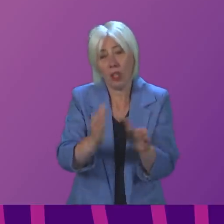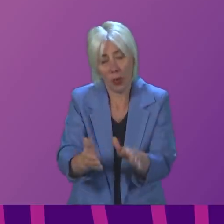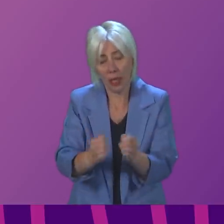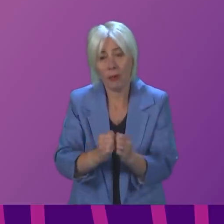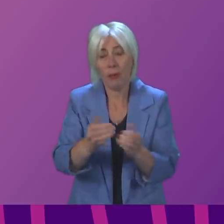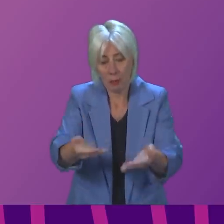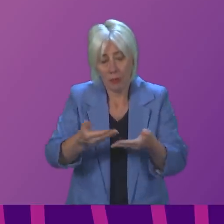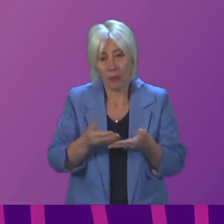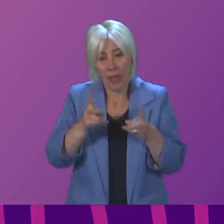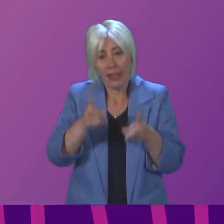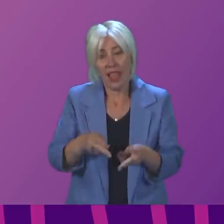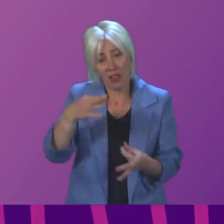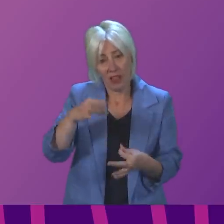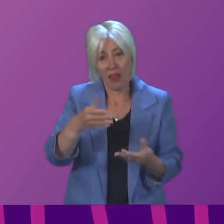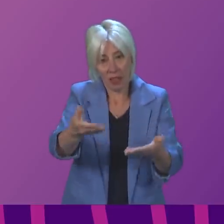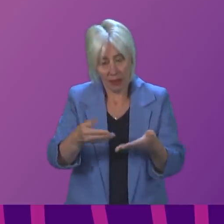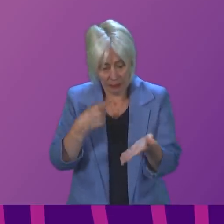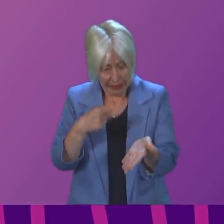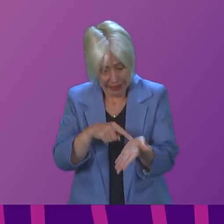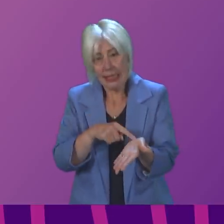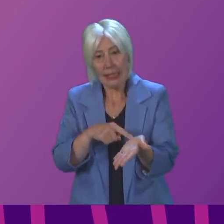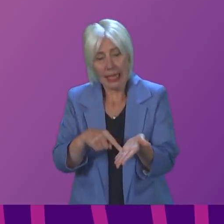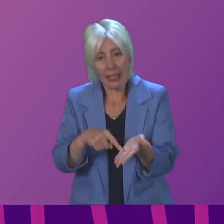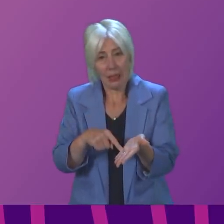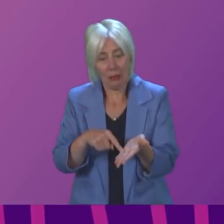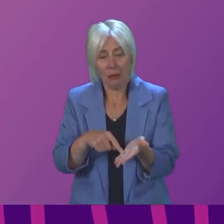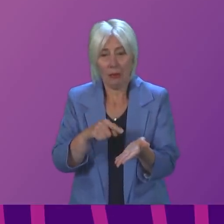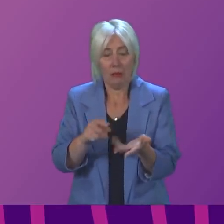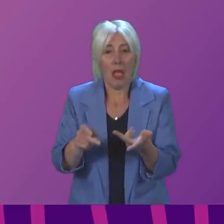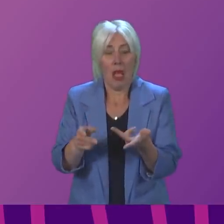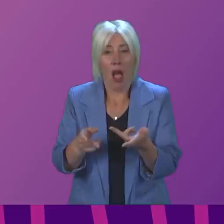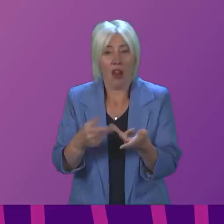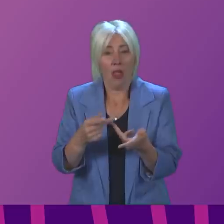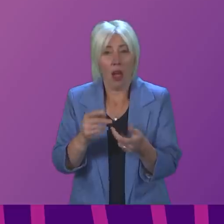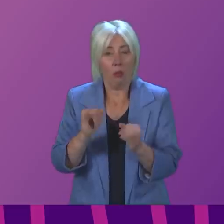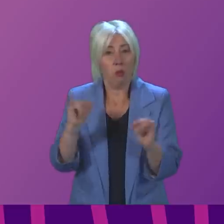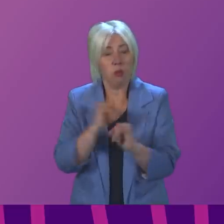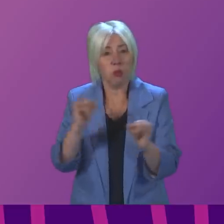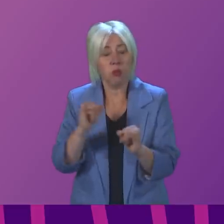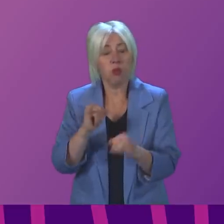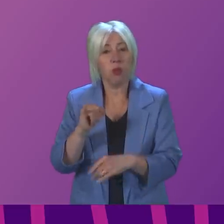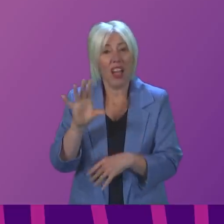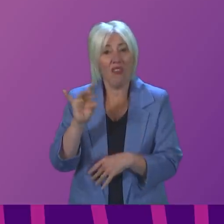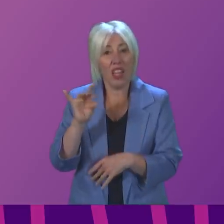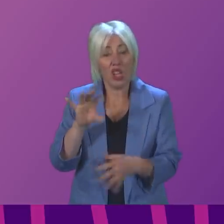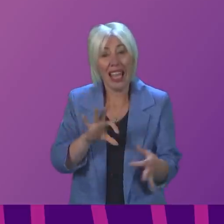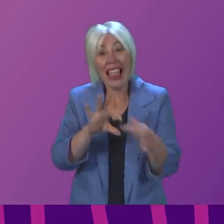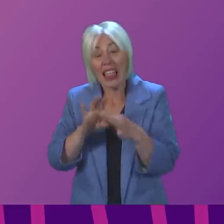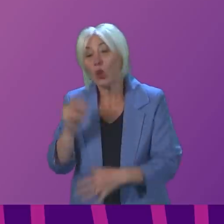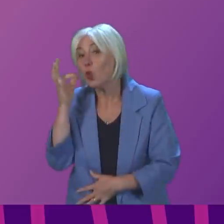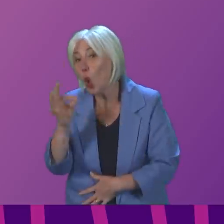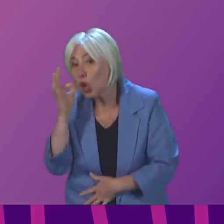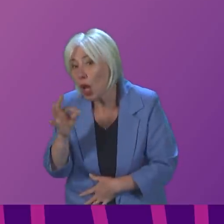Listed as a cause of death is serratia, another deadly bacteria linked to water and the hospital